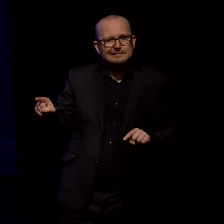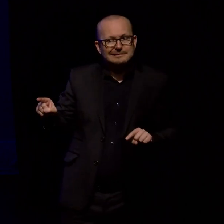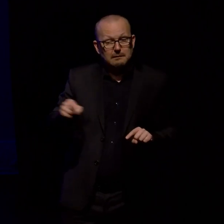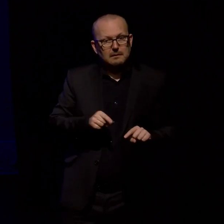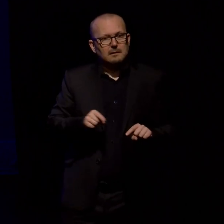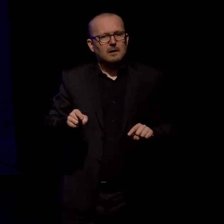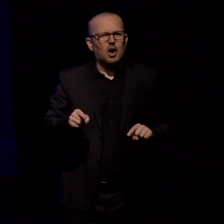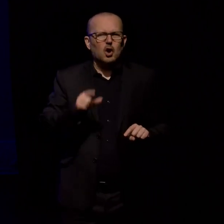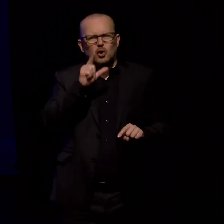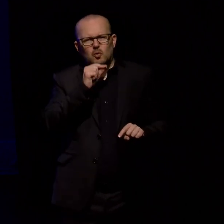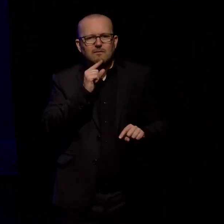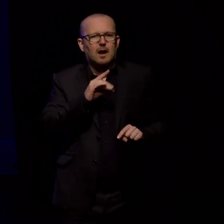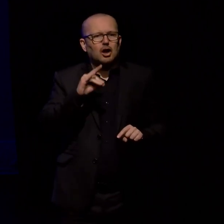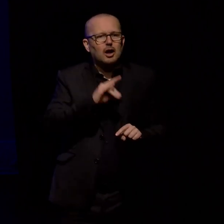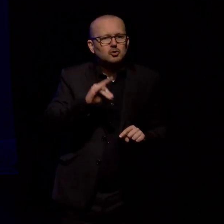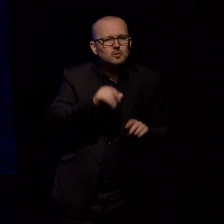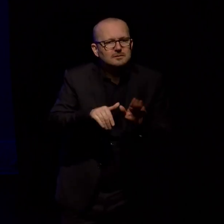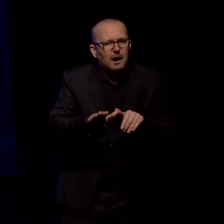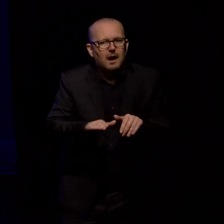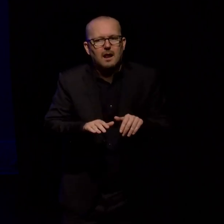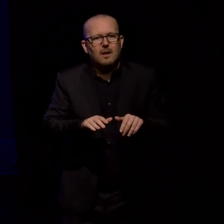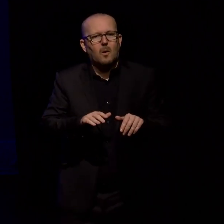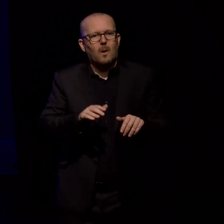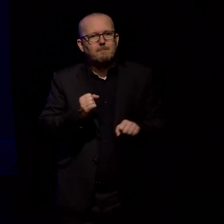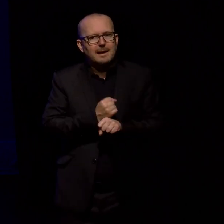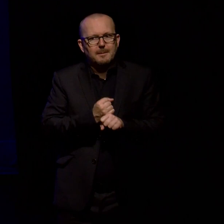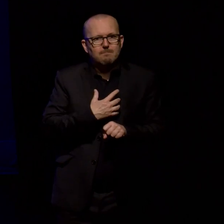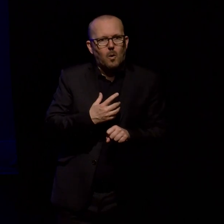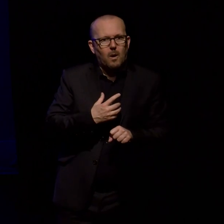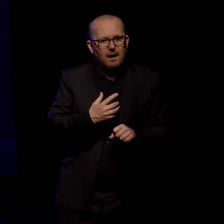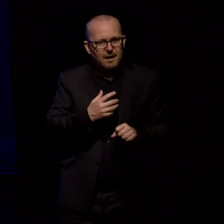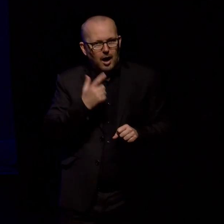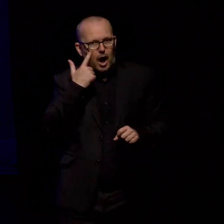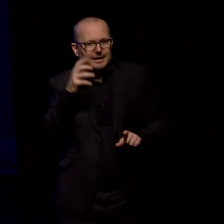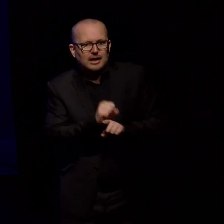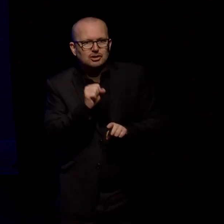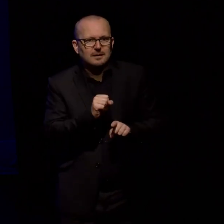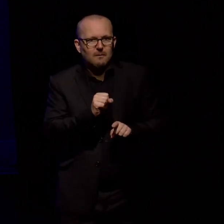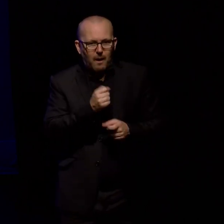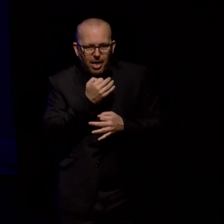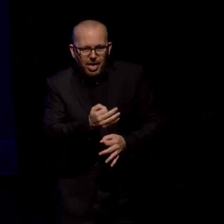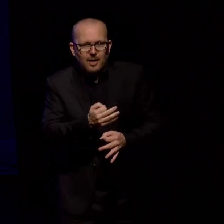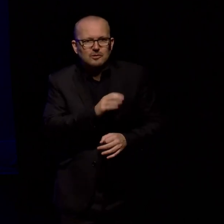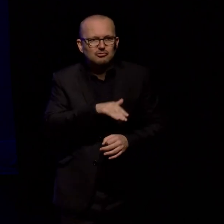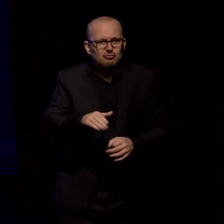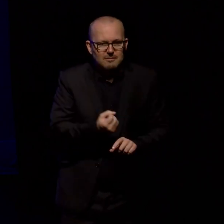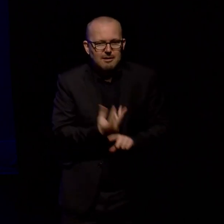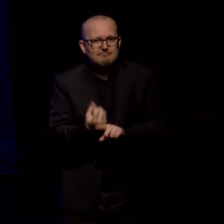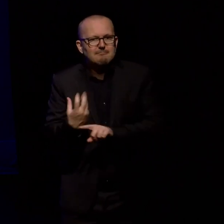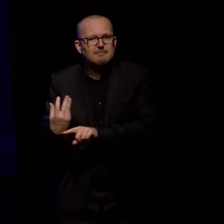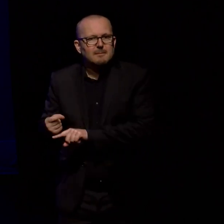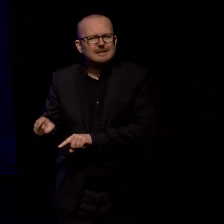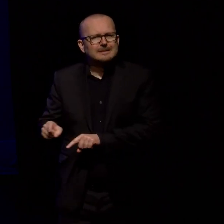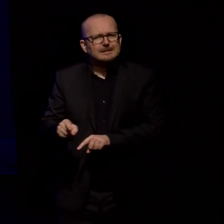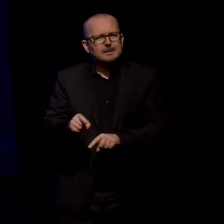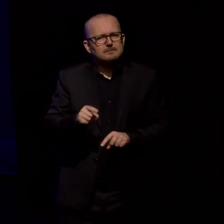work and the motivation might have been to make it more appealing to kids or to catch the eye and pull people in or to make it pop and I